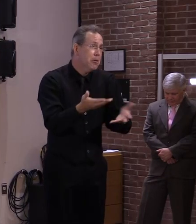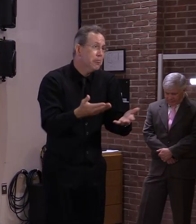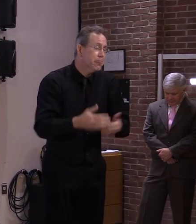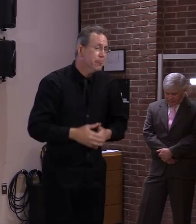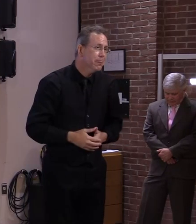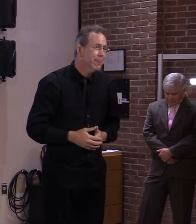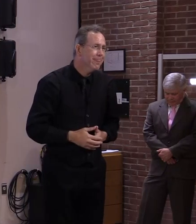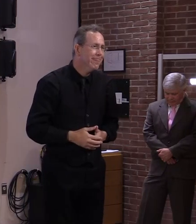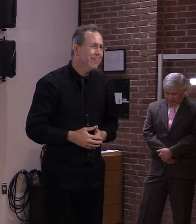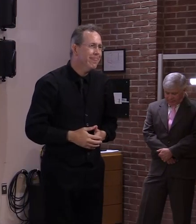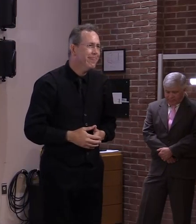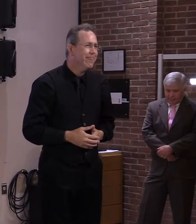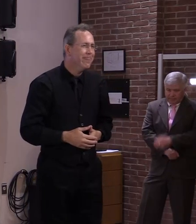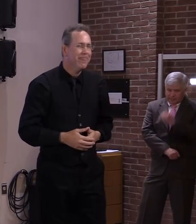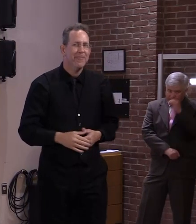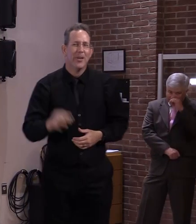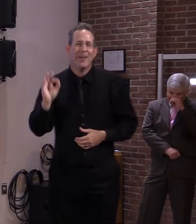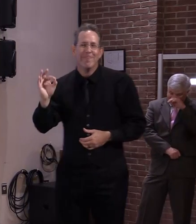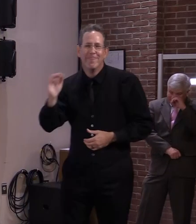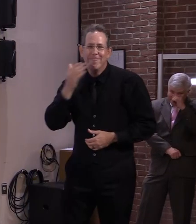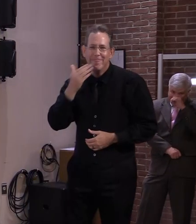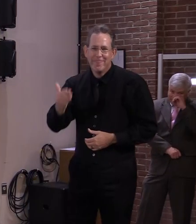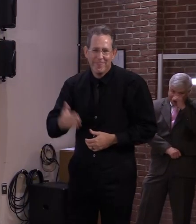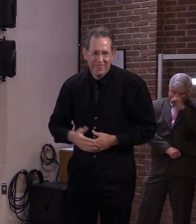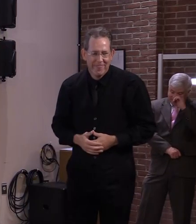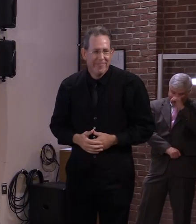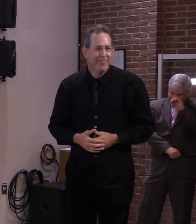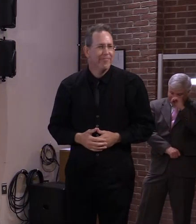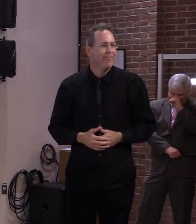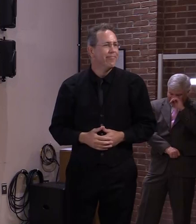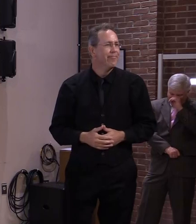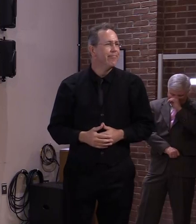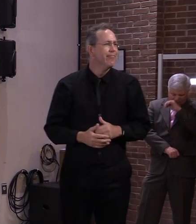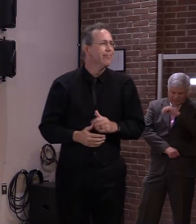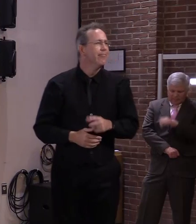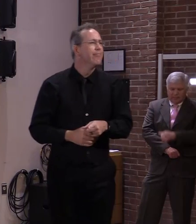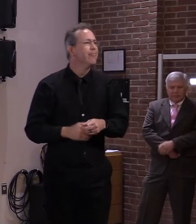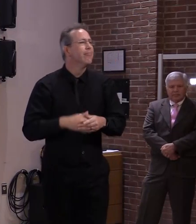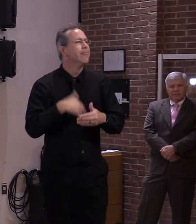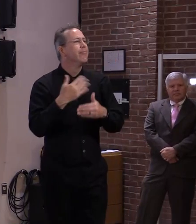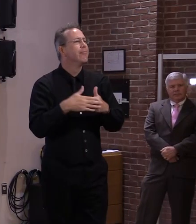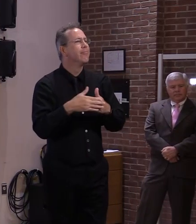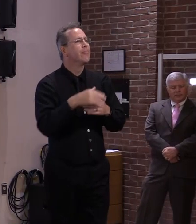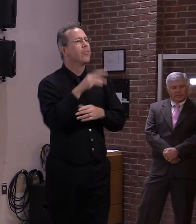uh you aaron petanko vt digger